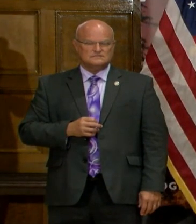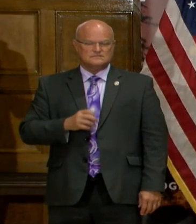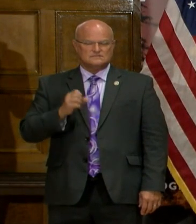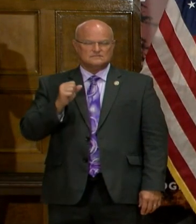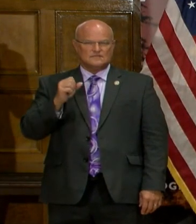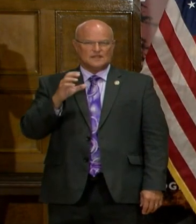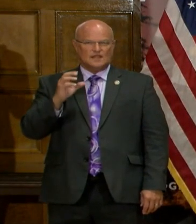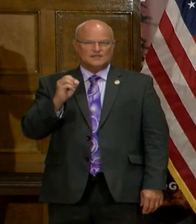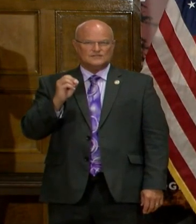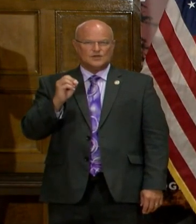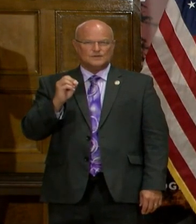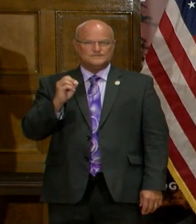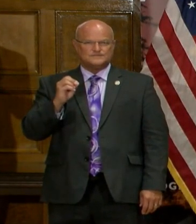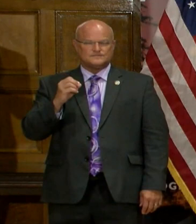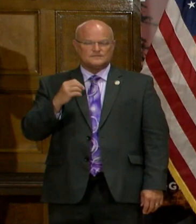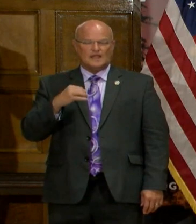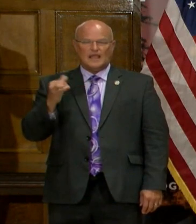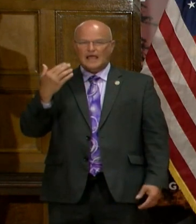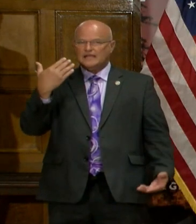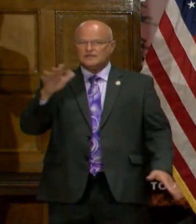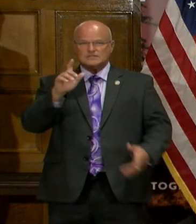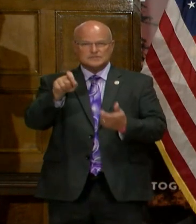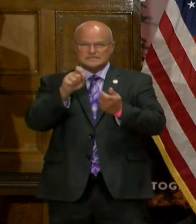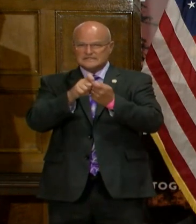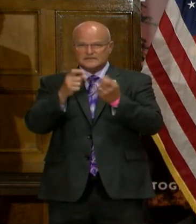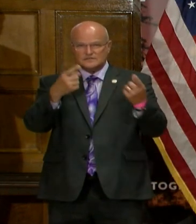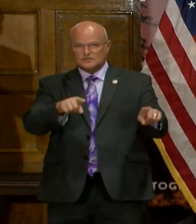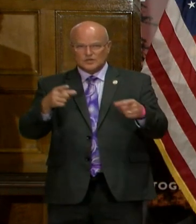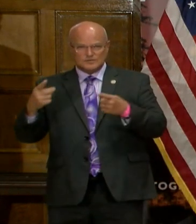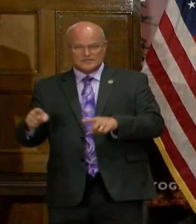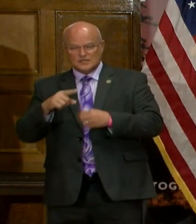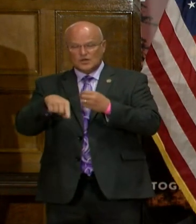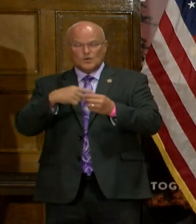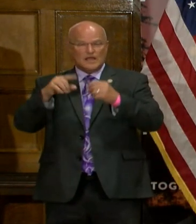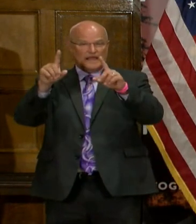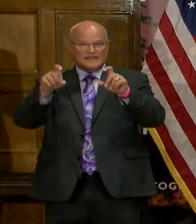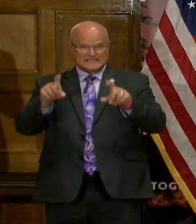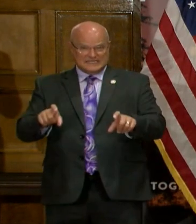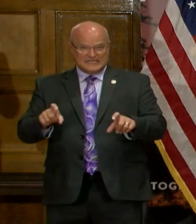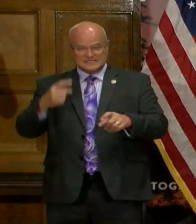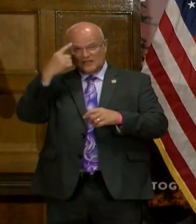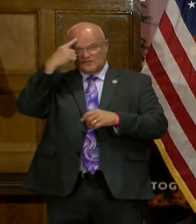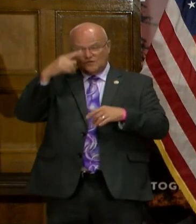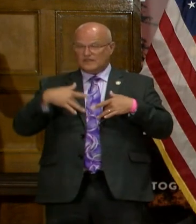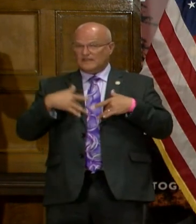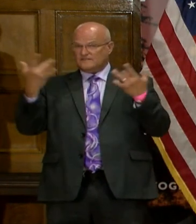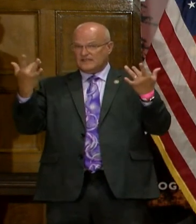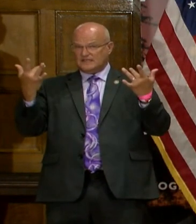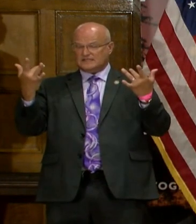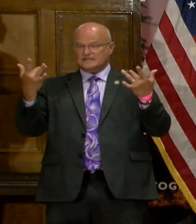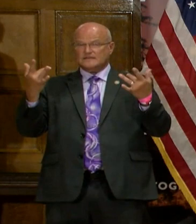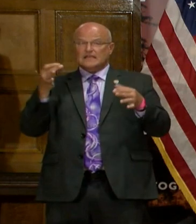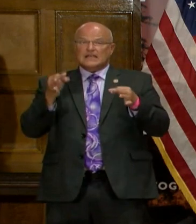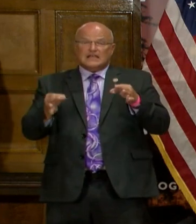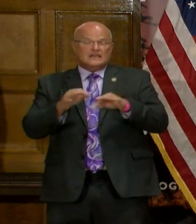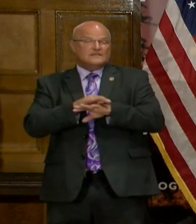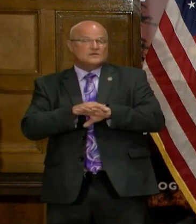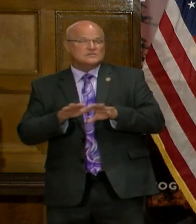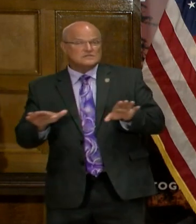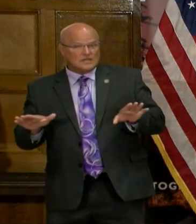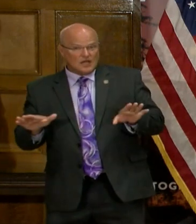So I also do not know the specific circumstances around the testing for the event, if there was any.